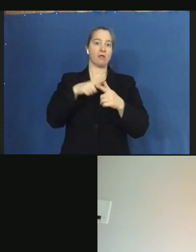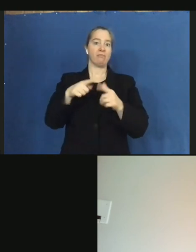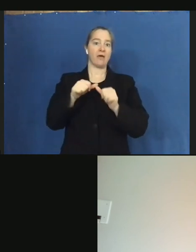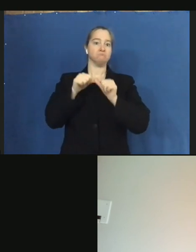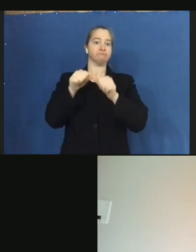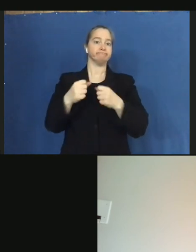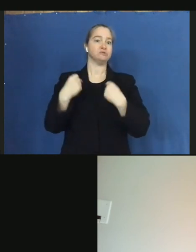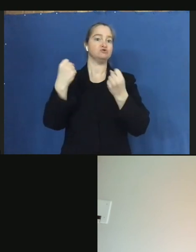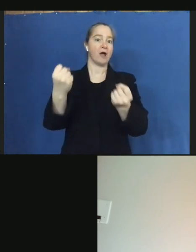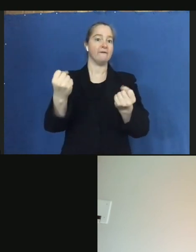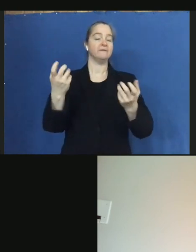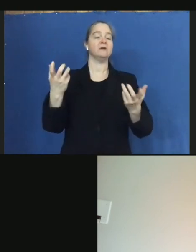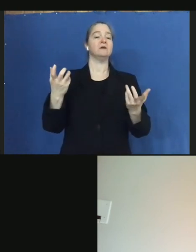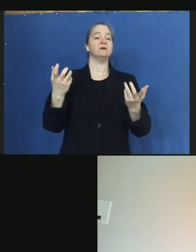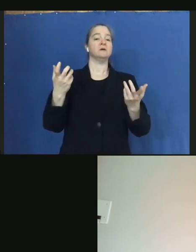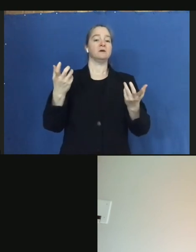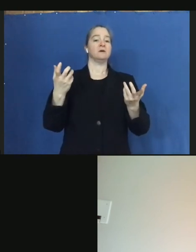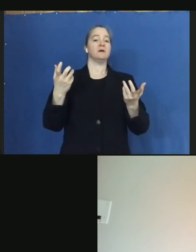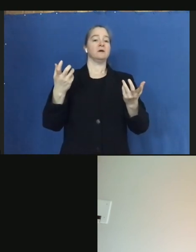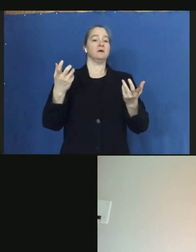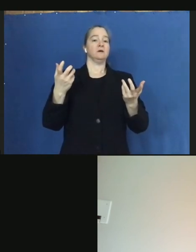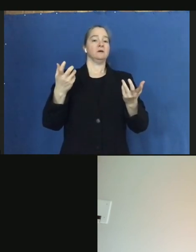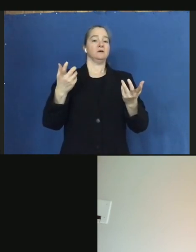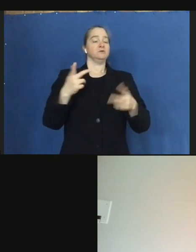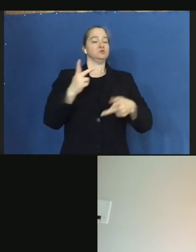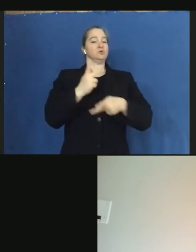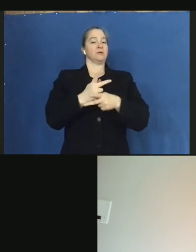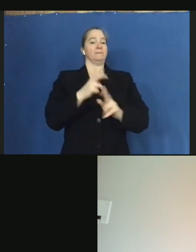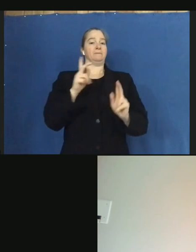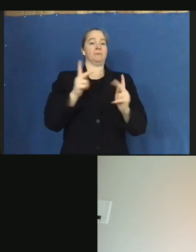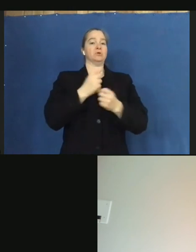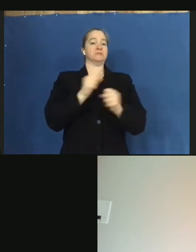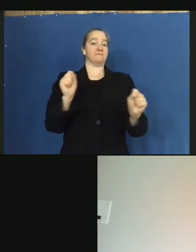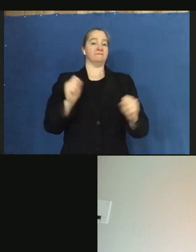able to, you know, really keep the public safety in mind.